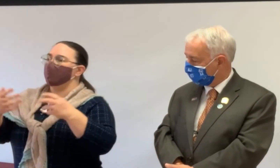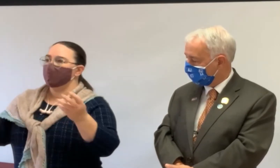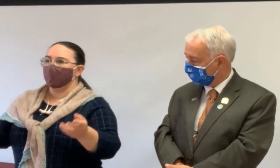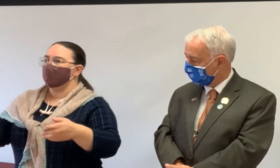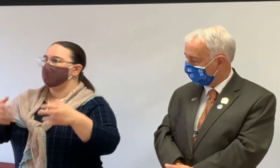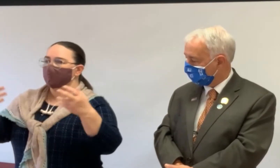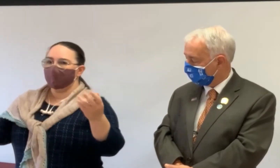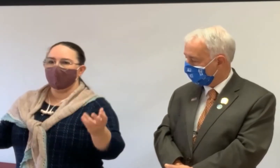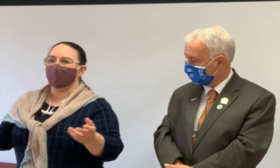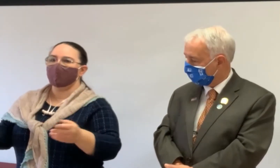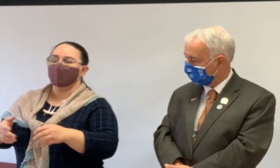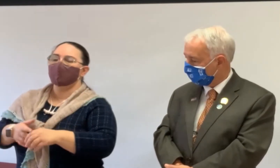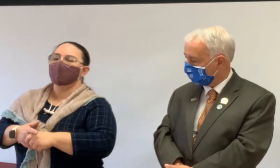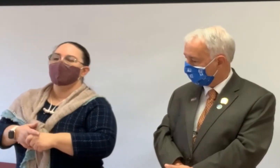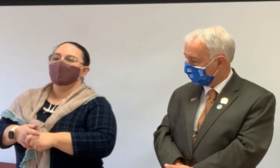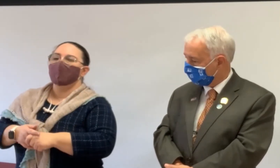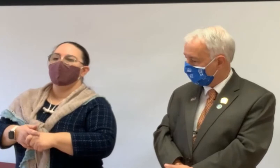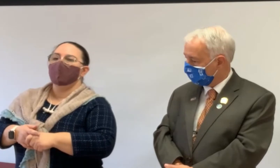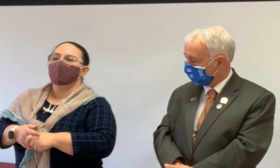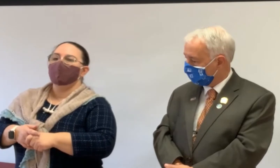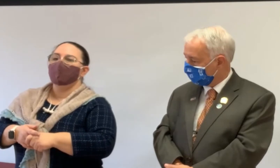Even utilities and taxes.